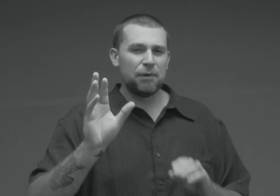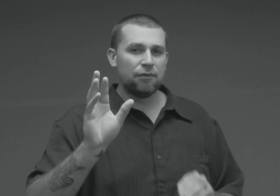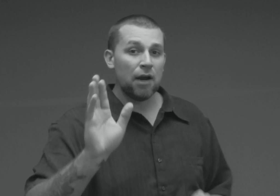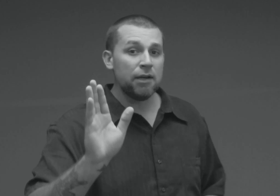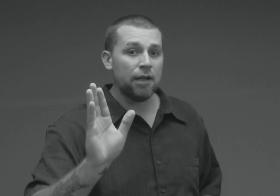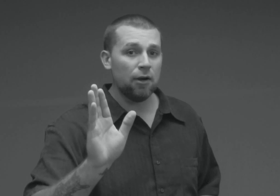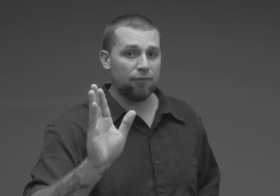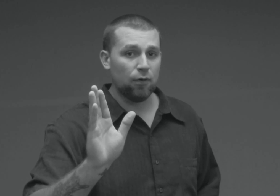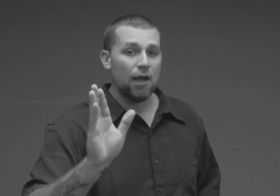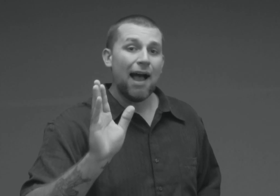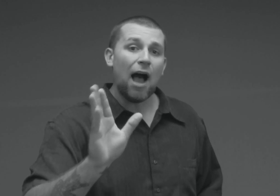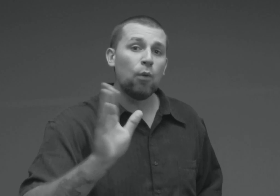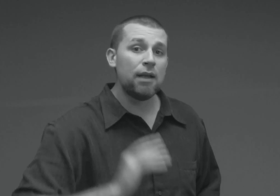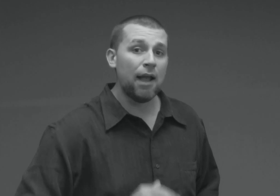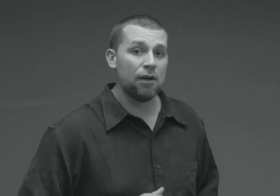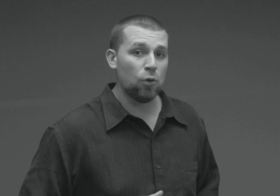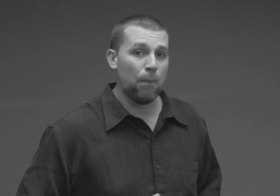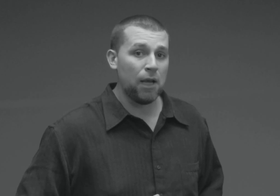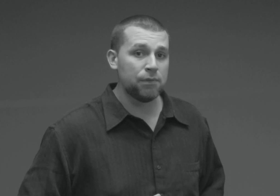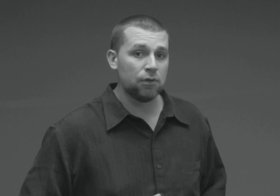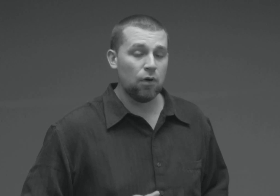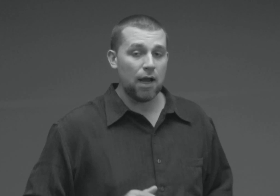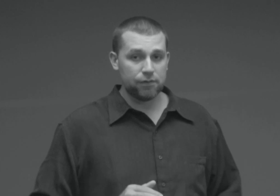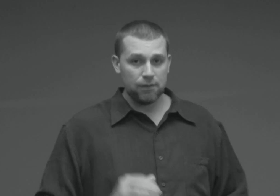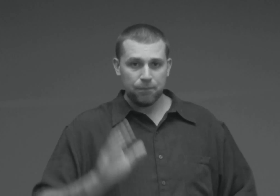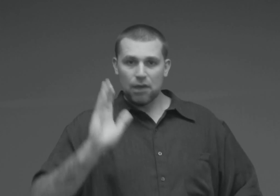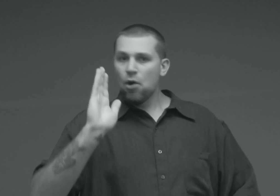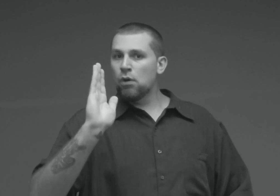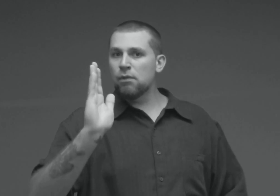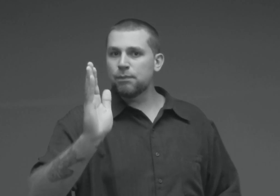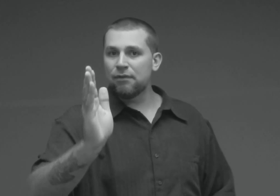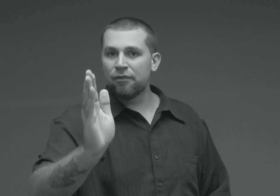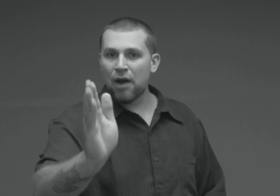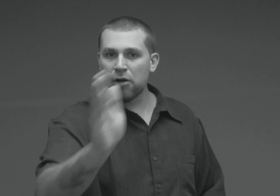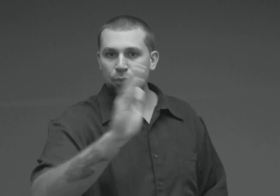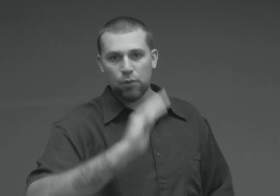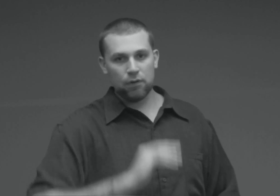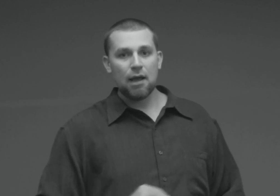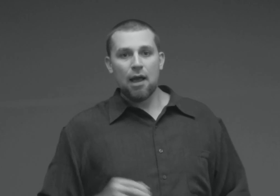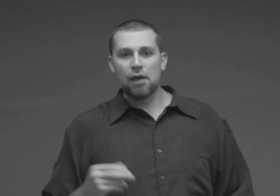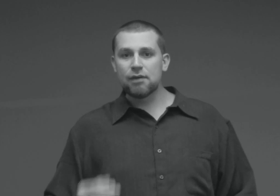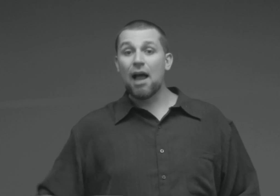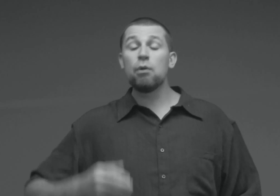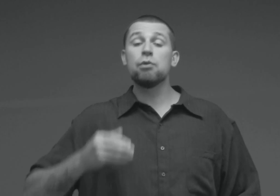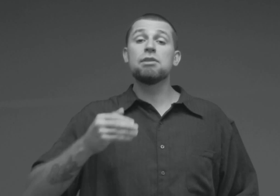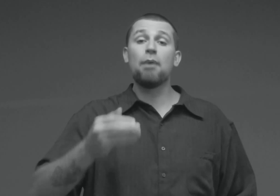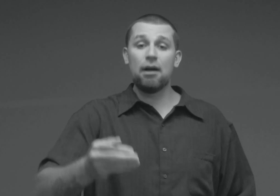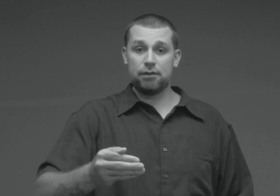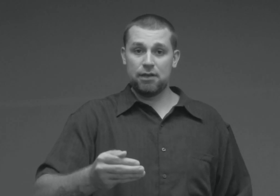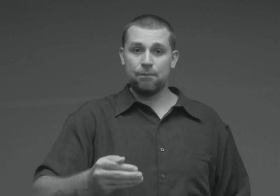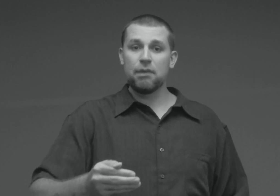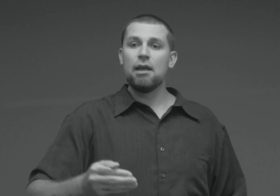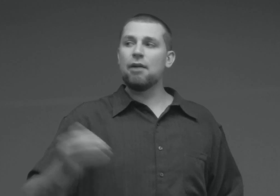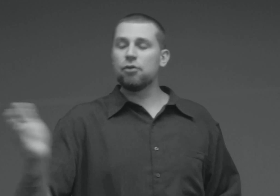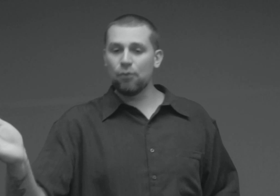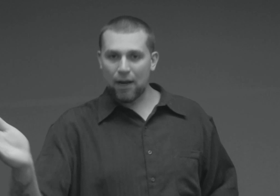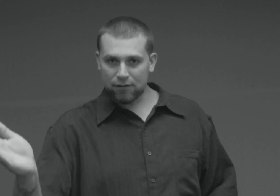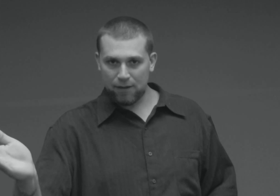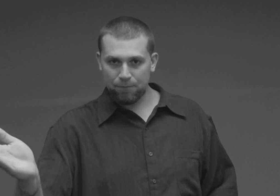be very careful how we handle babes in Christ. We must be very prudent as to how we respond to them and correct them.